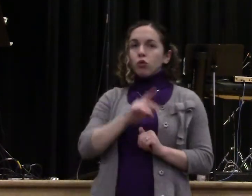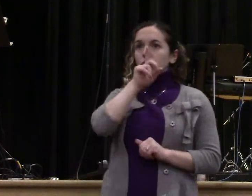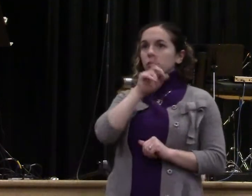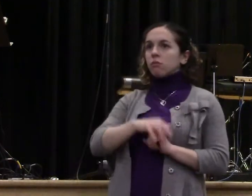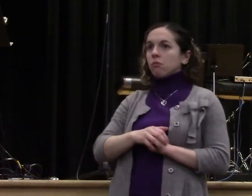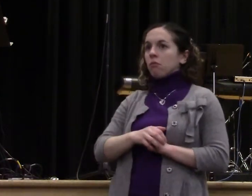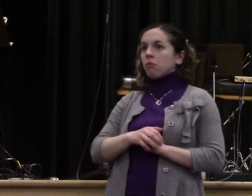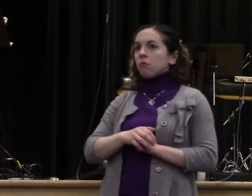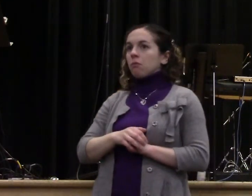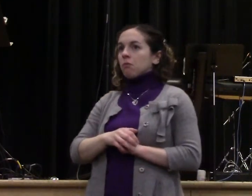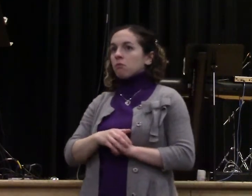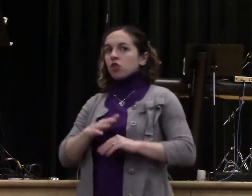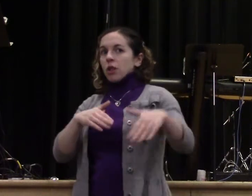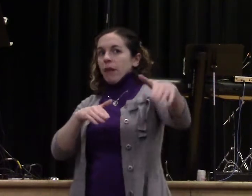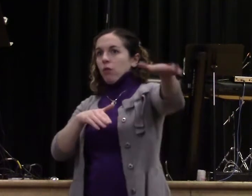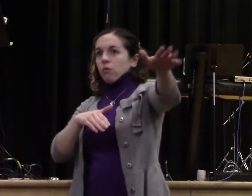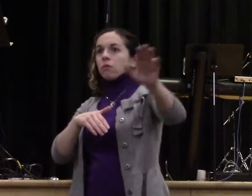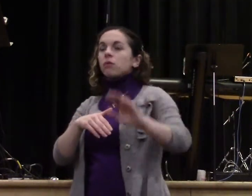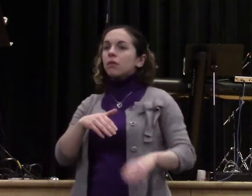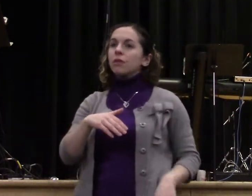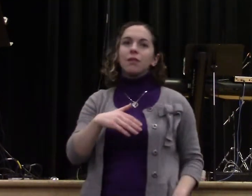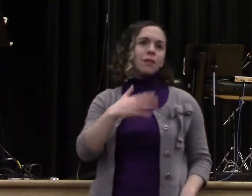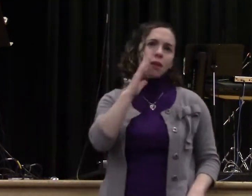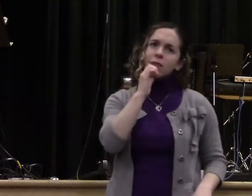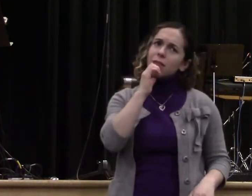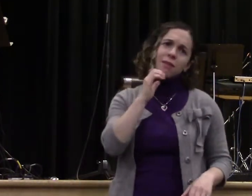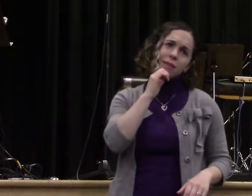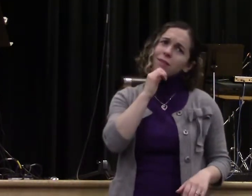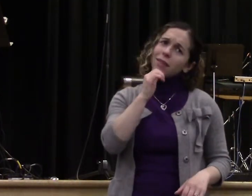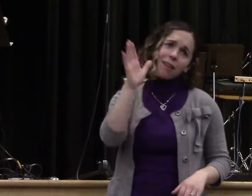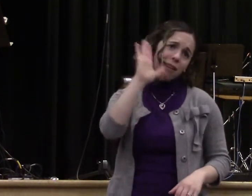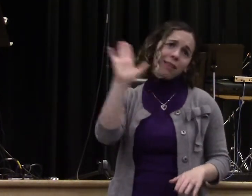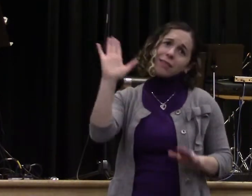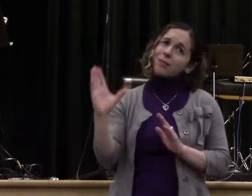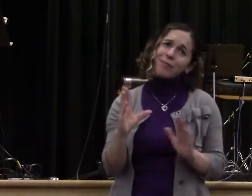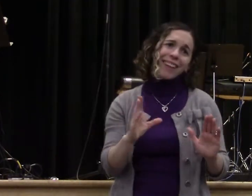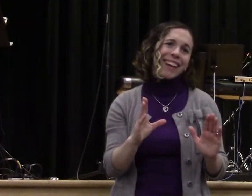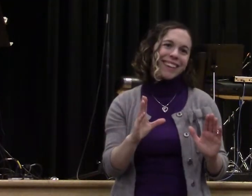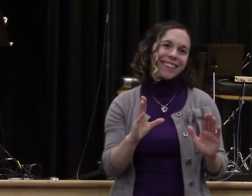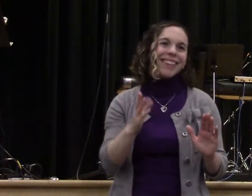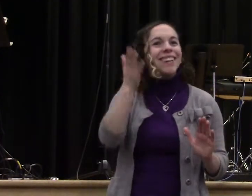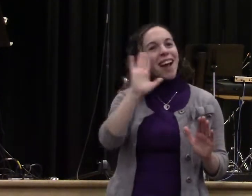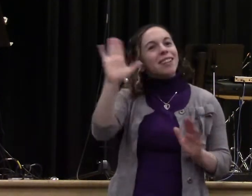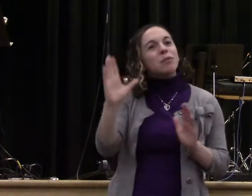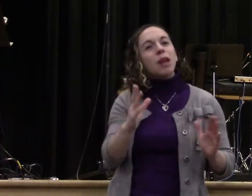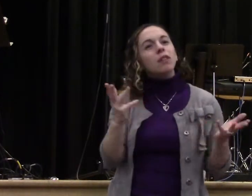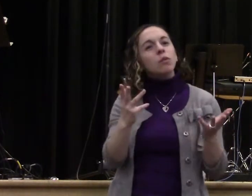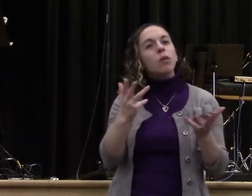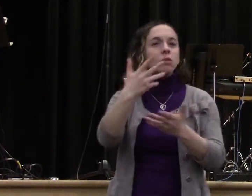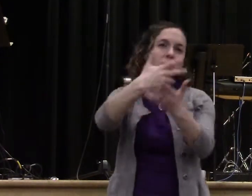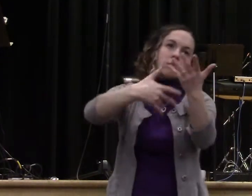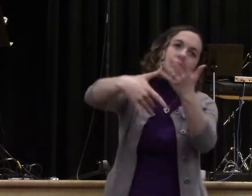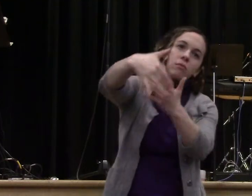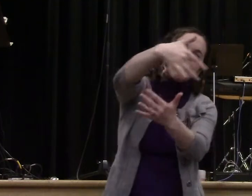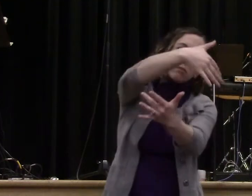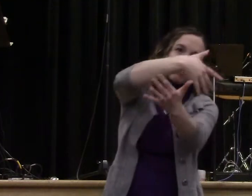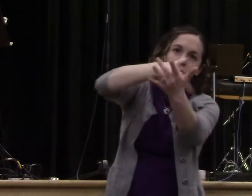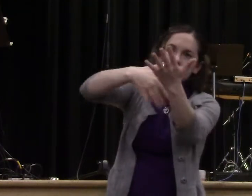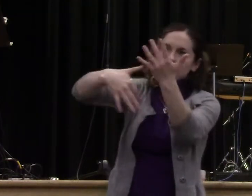world systems will attack. And these relationships will prove, these God